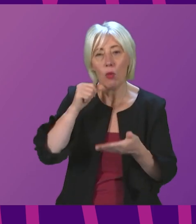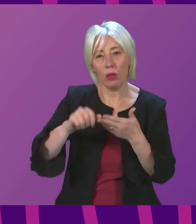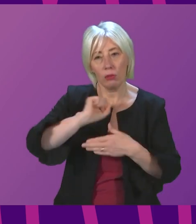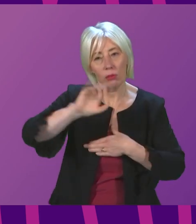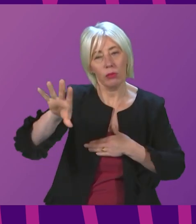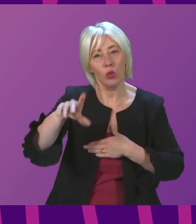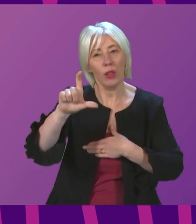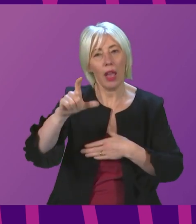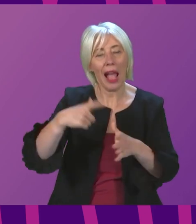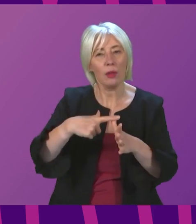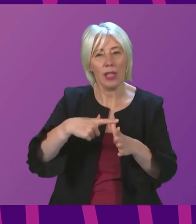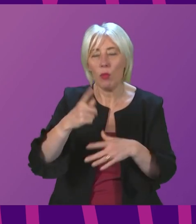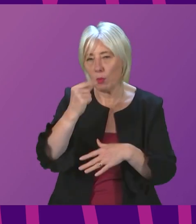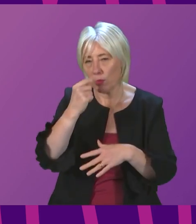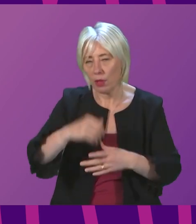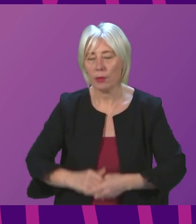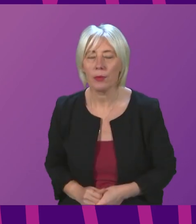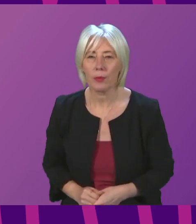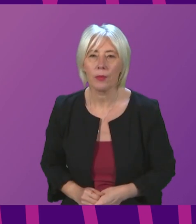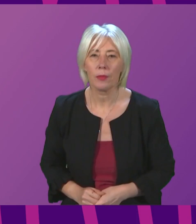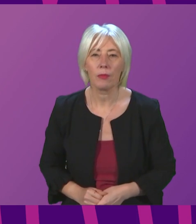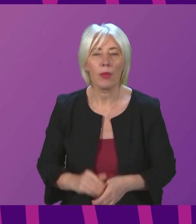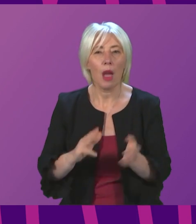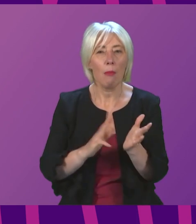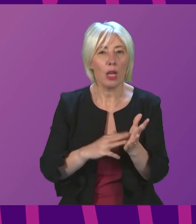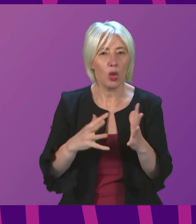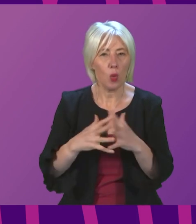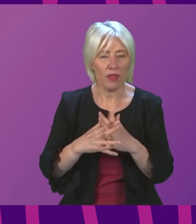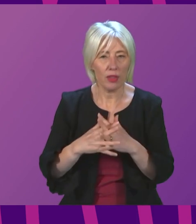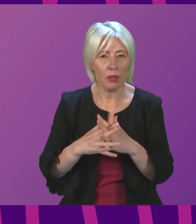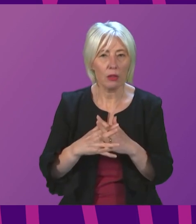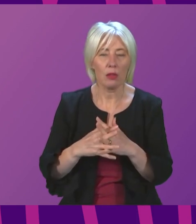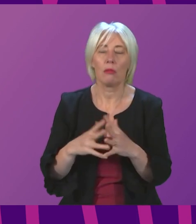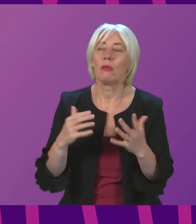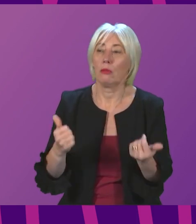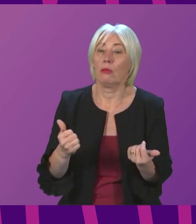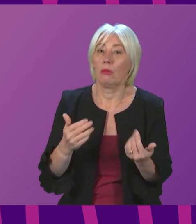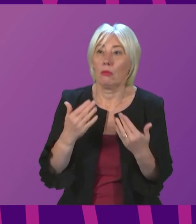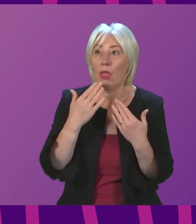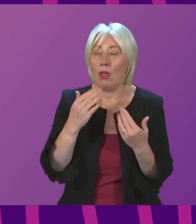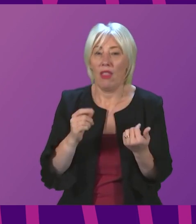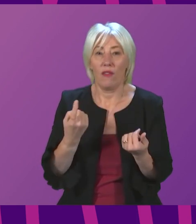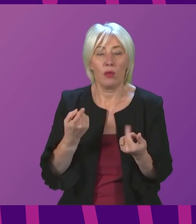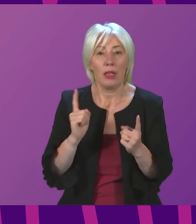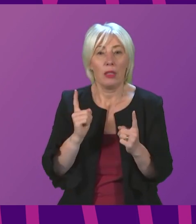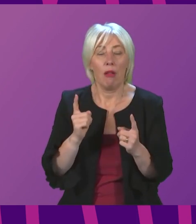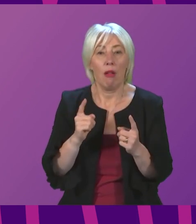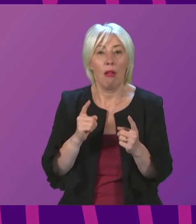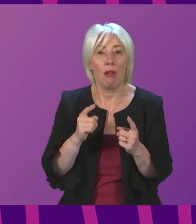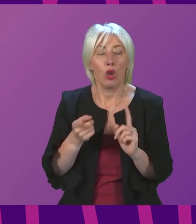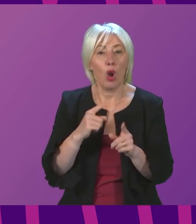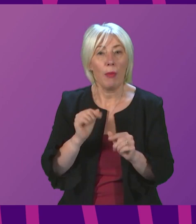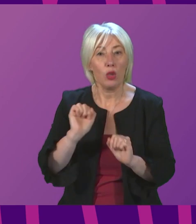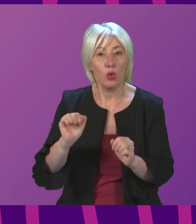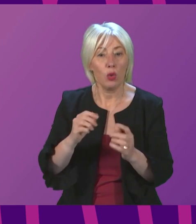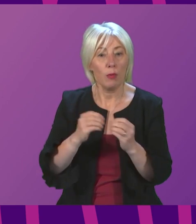I have had the opportunity to do so. Martin Whitfield. I very grateful, Presiding Officer, and can I welcome the First Minister's comments to Beatrice Wishart about